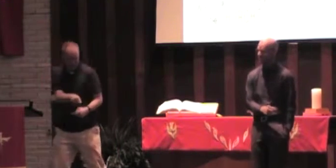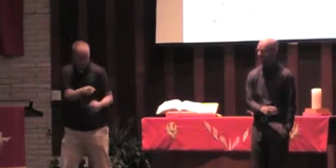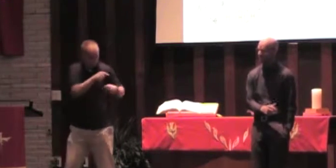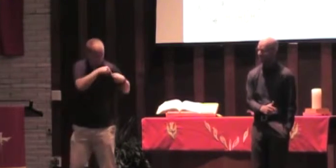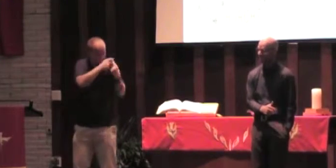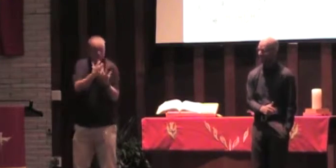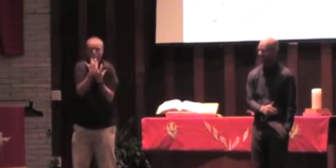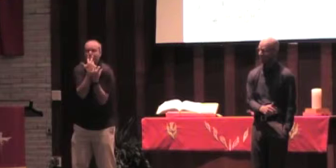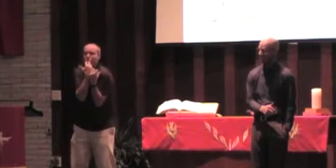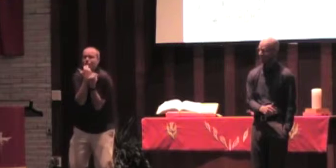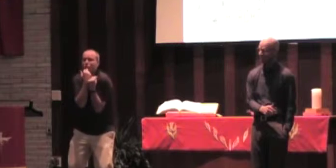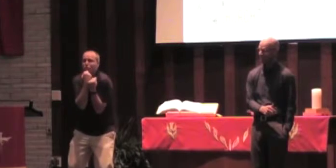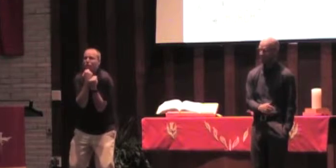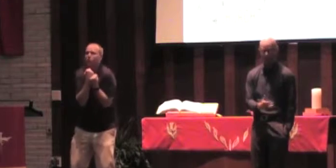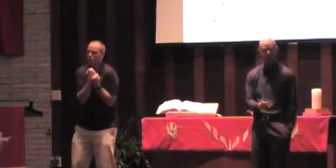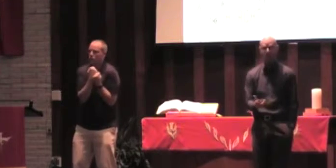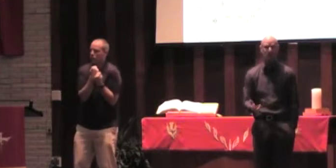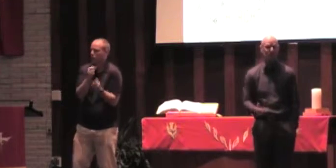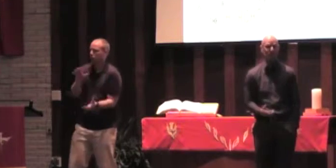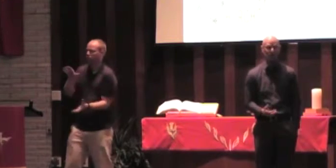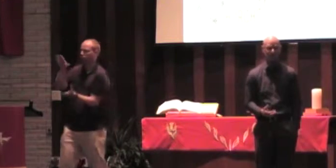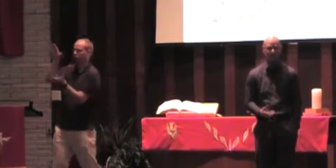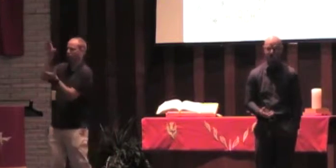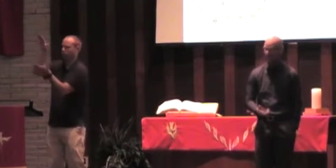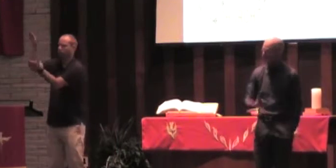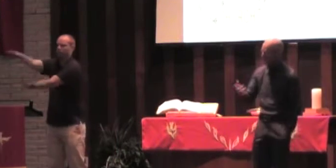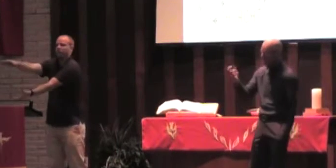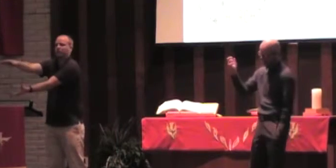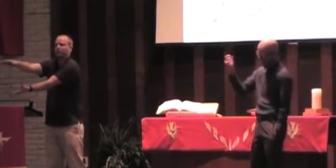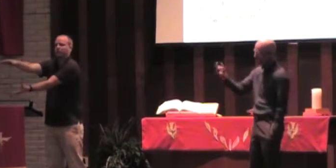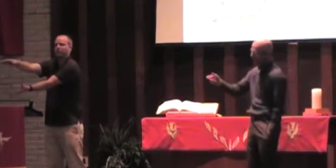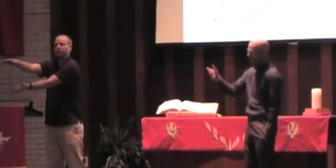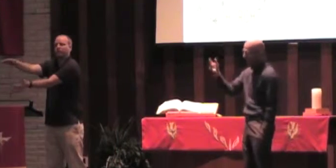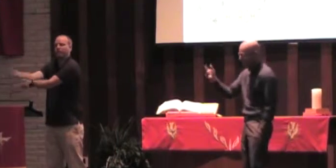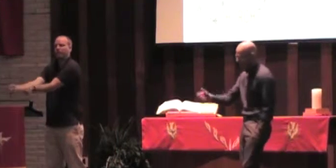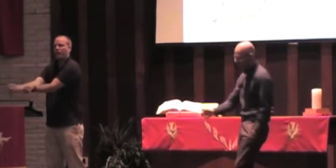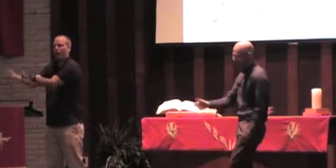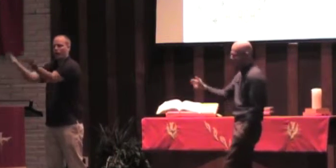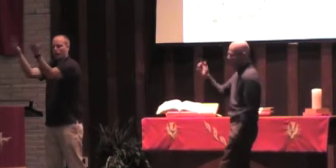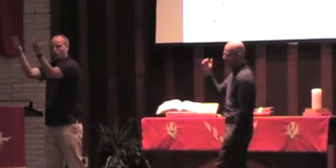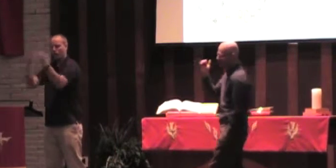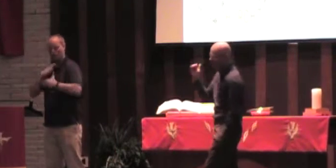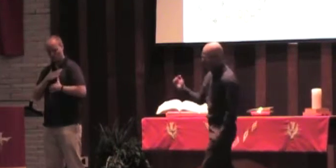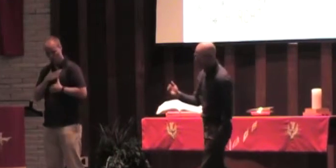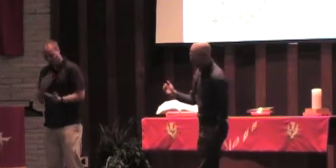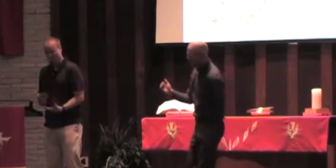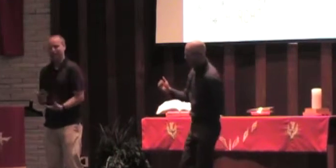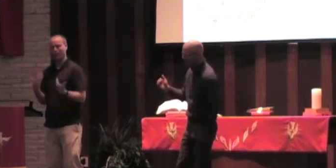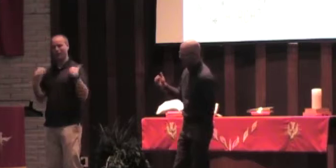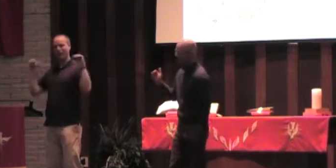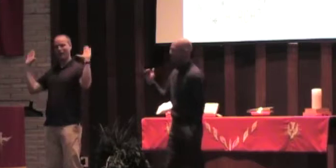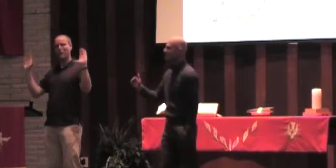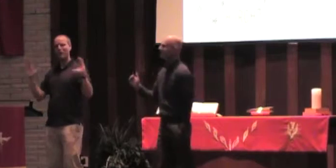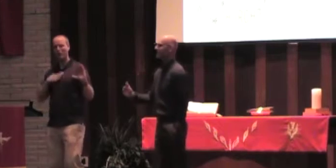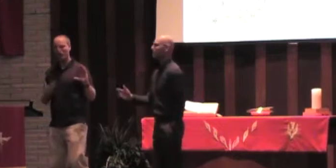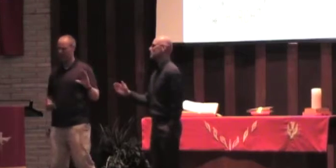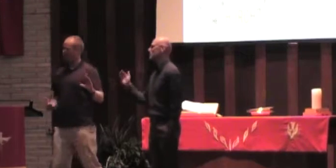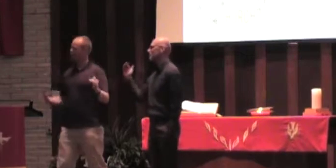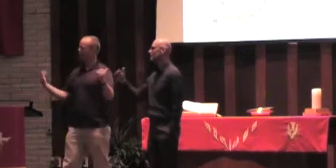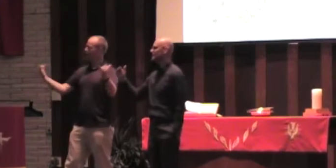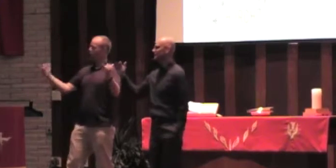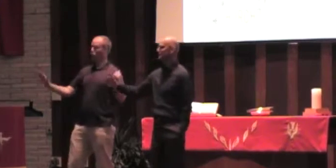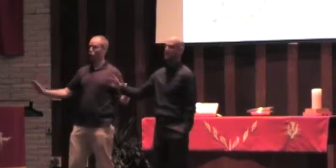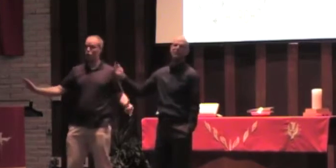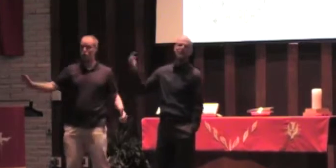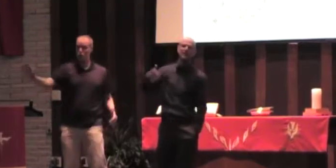day before. Their sorcery schools. They came and they threw them on the fire. And it makes me wonder, what today